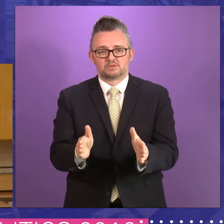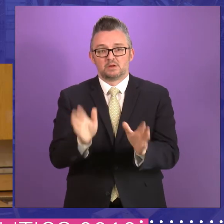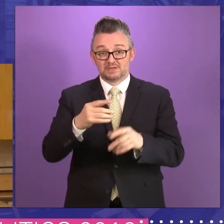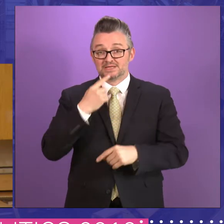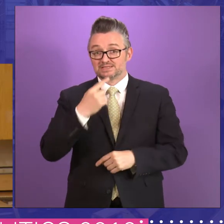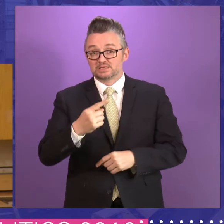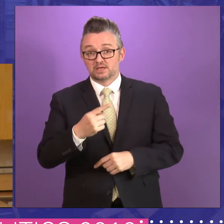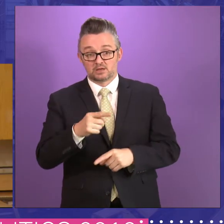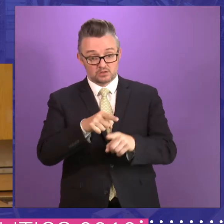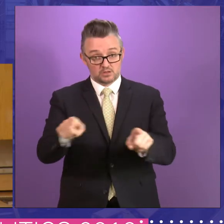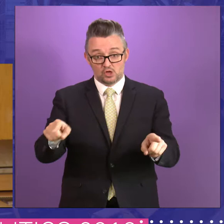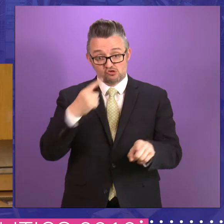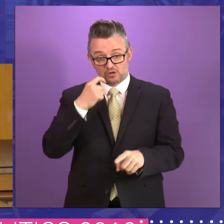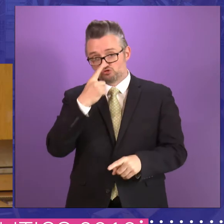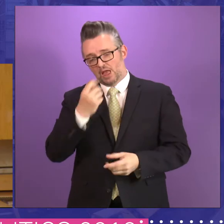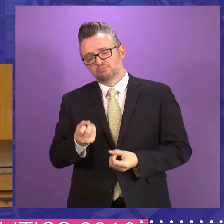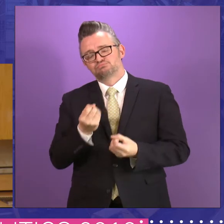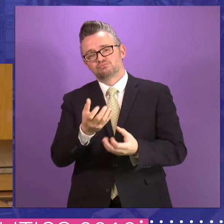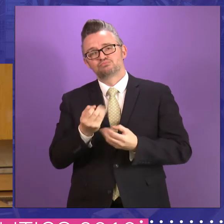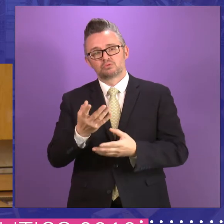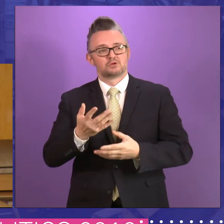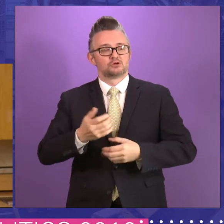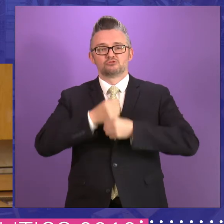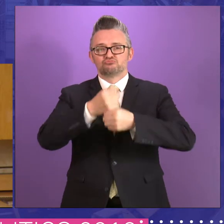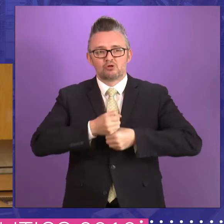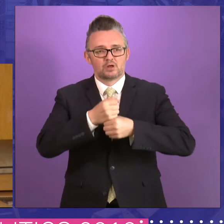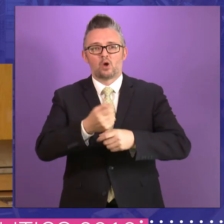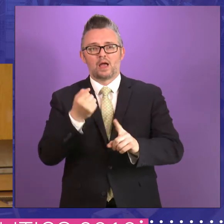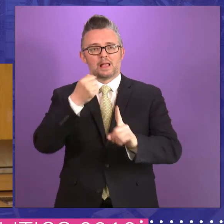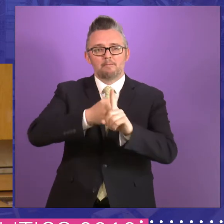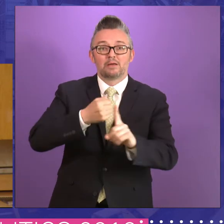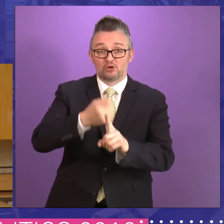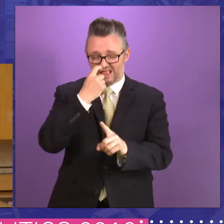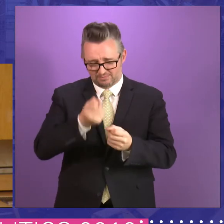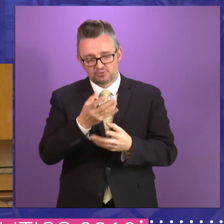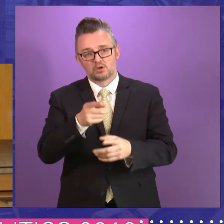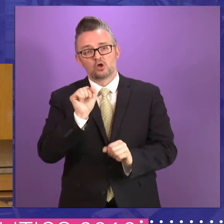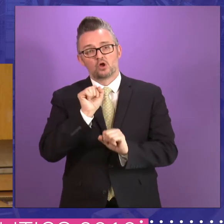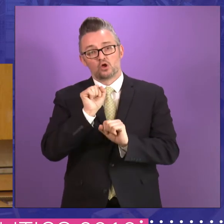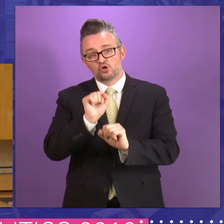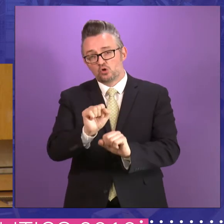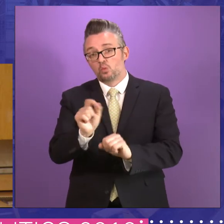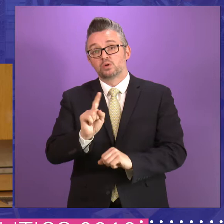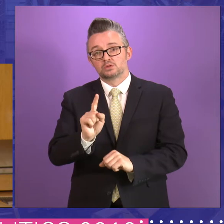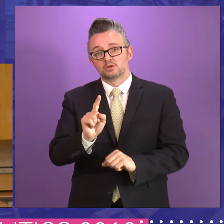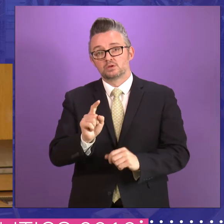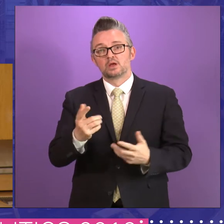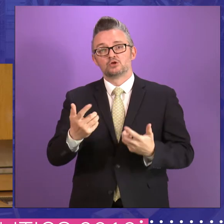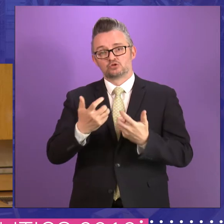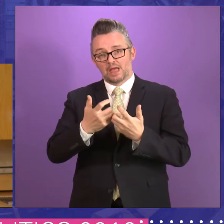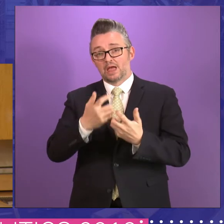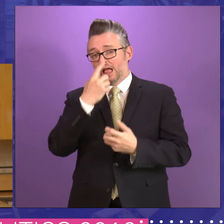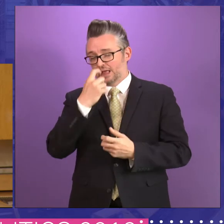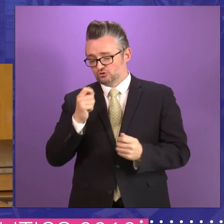not only can you contribute in rallies, campaigns, and other activities, but you do have the most powerful way to